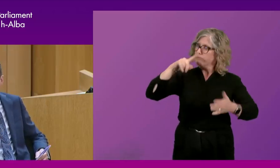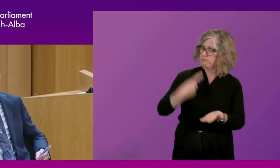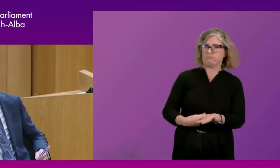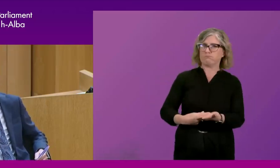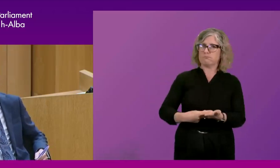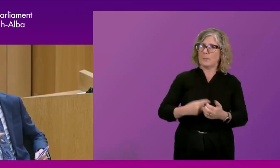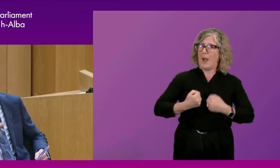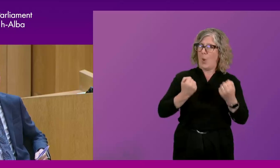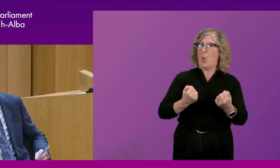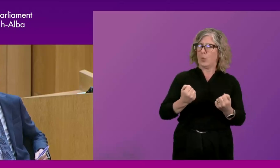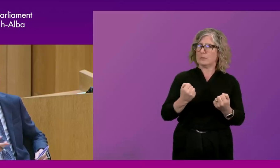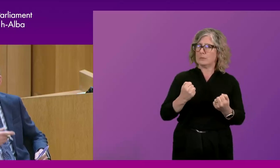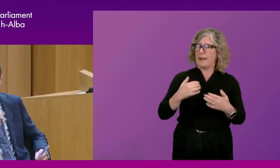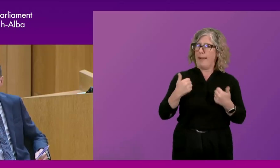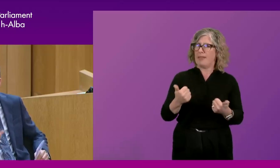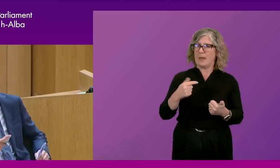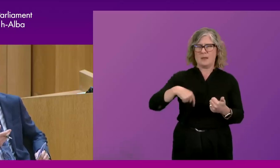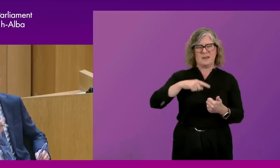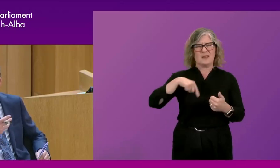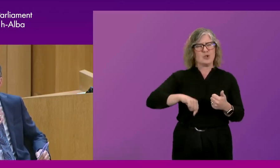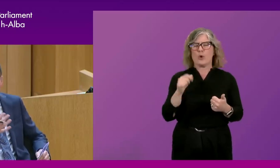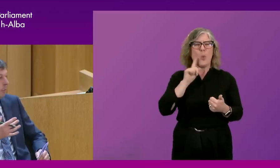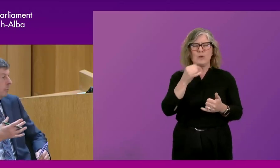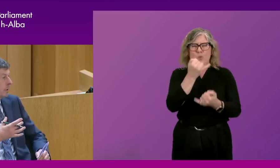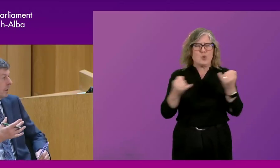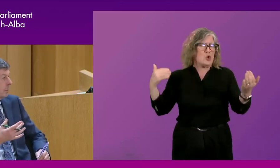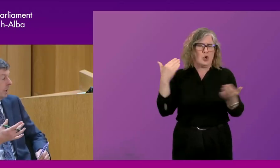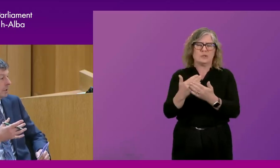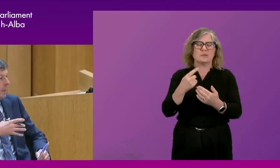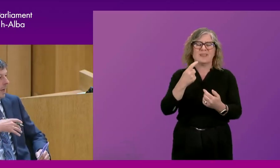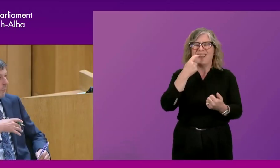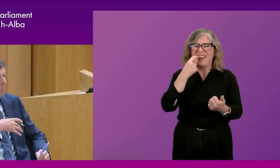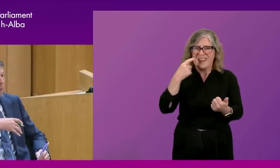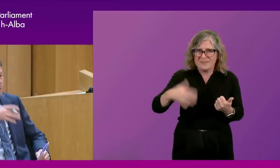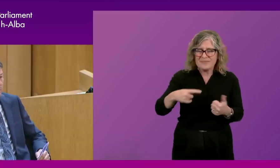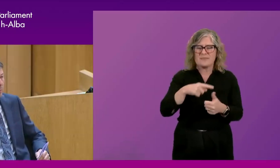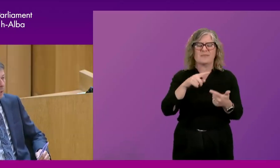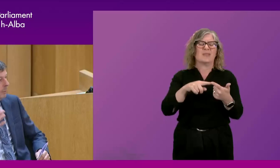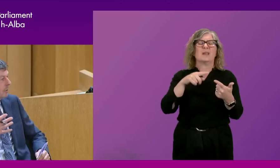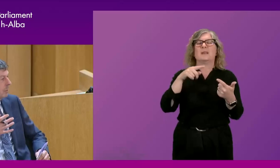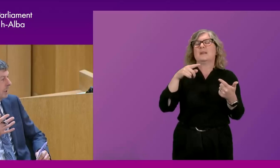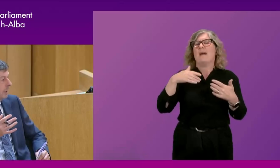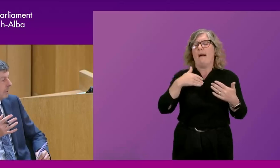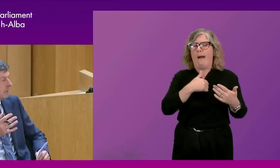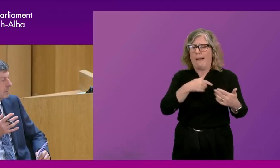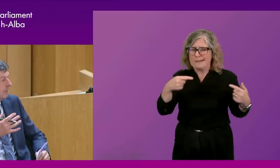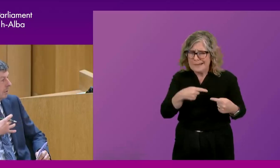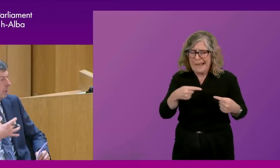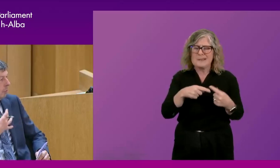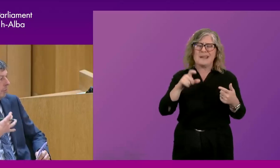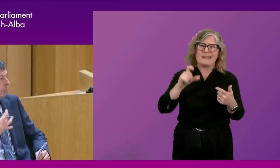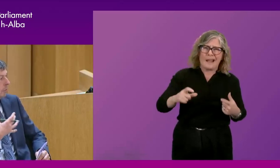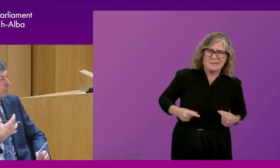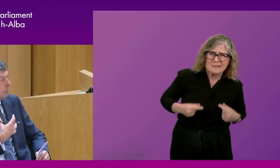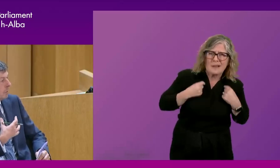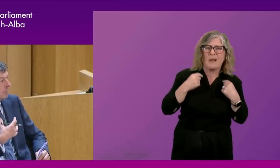had the, the worst cancer, the worst dental health, worst heart attack. You know, we've got a terrible record and we were always able to blame it on somebody else. It was never